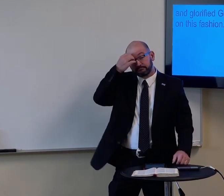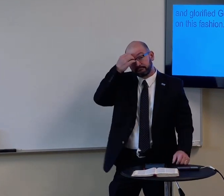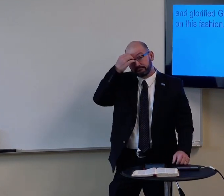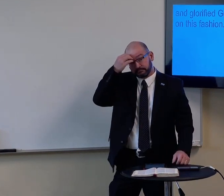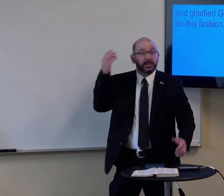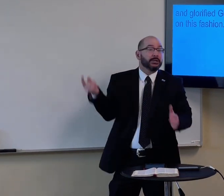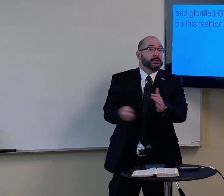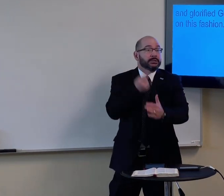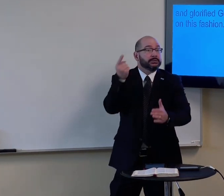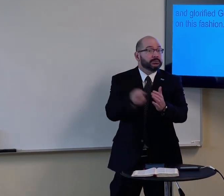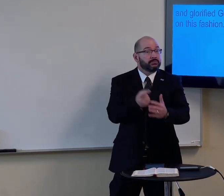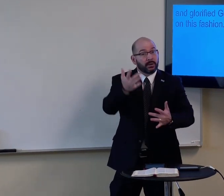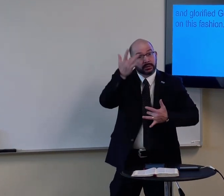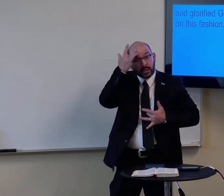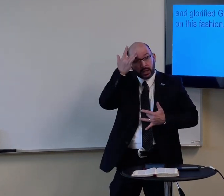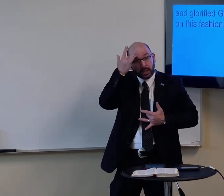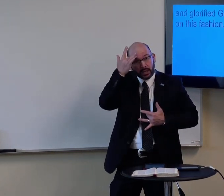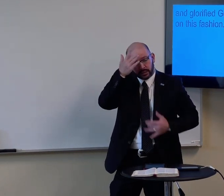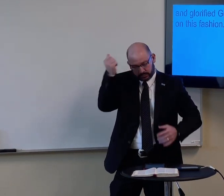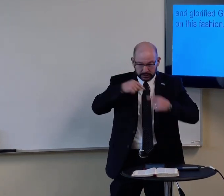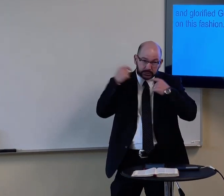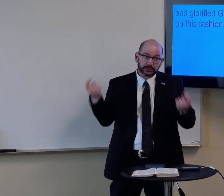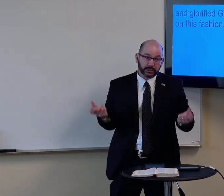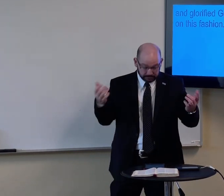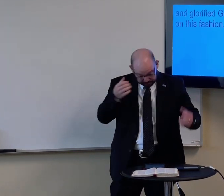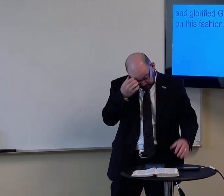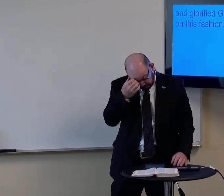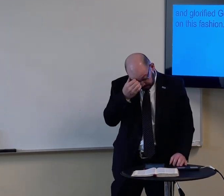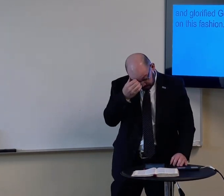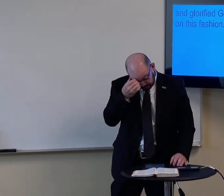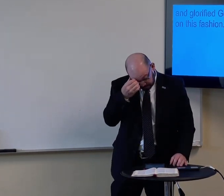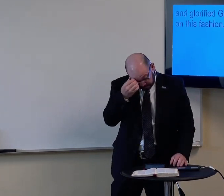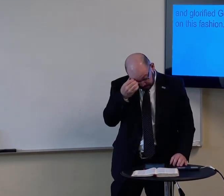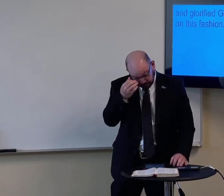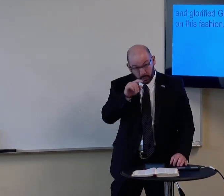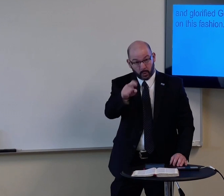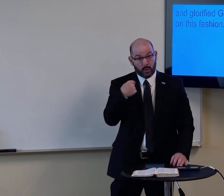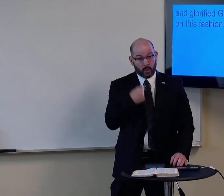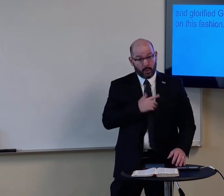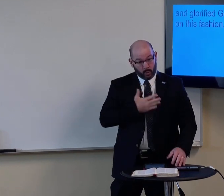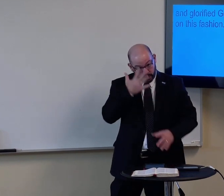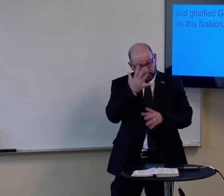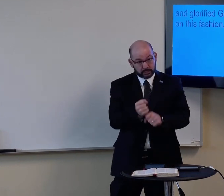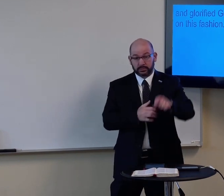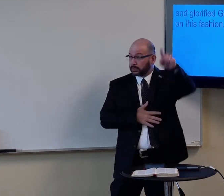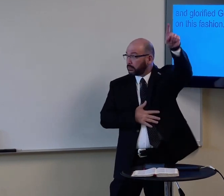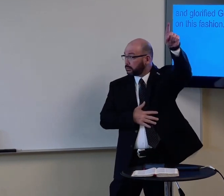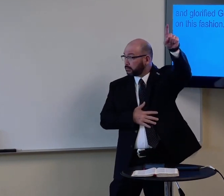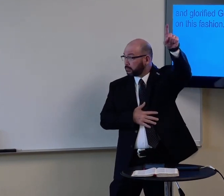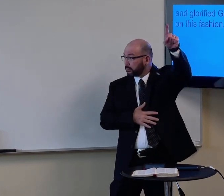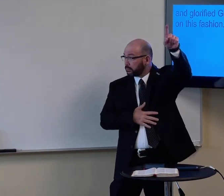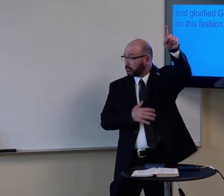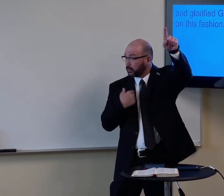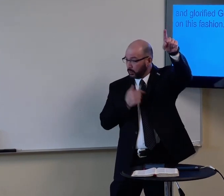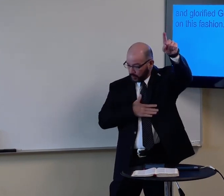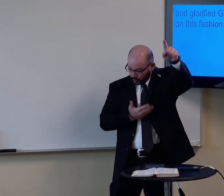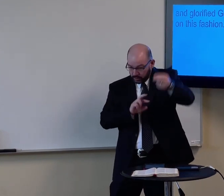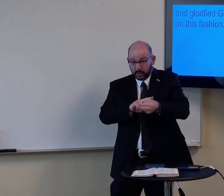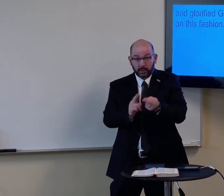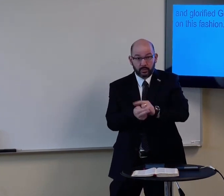we have problems with sin. And sometimes some sicknesses are because of sin. So we need to be